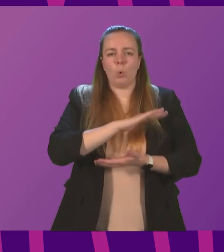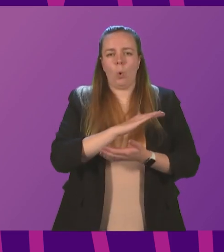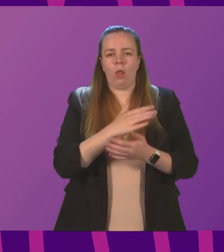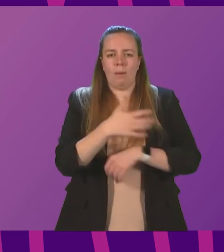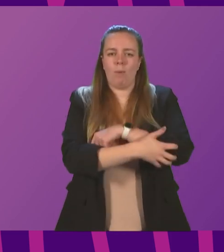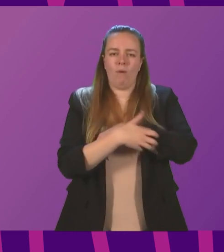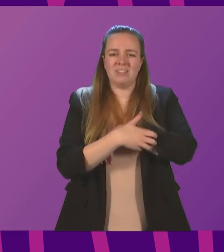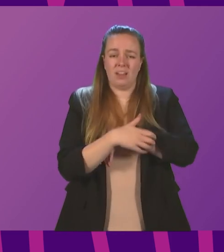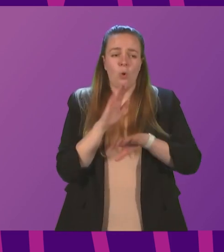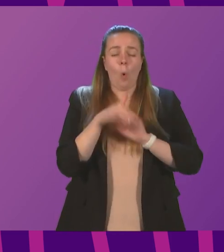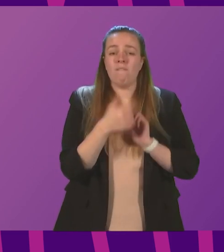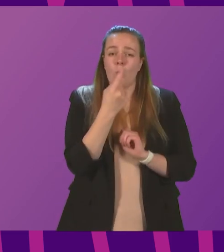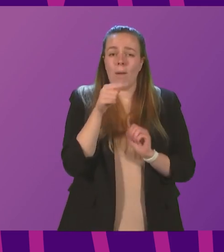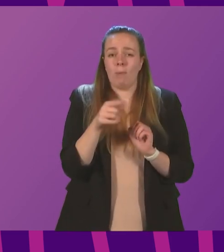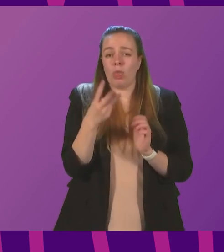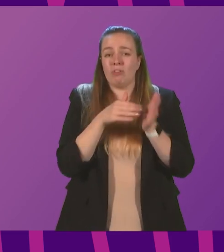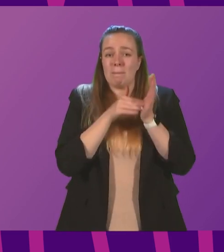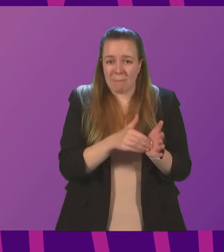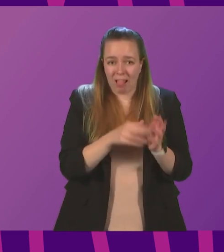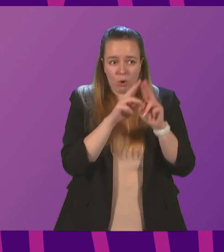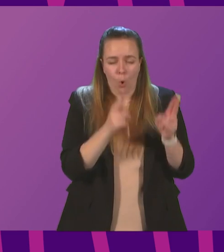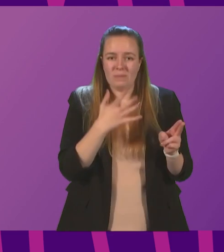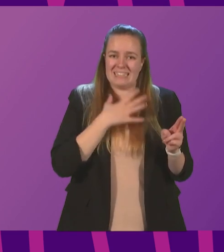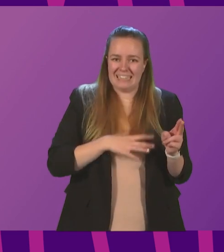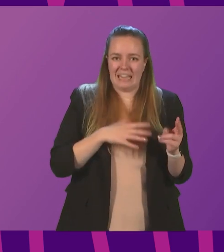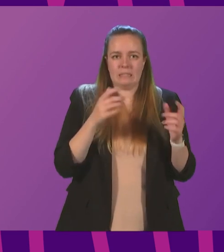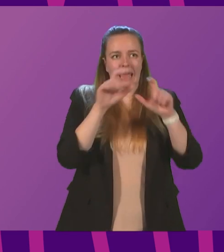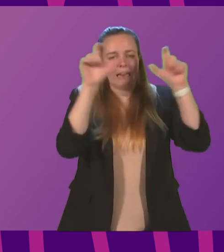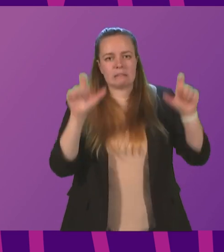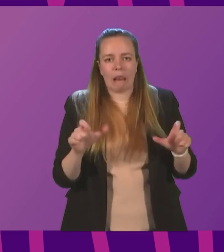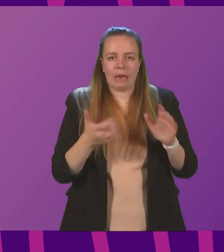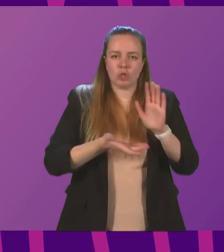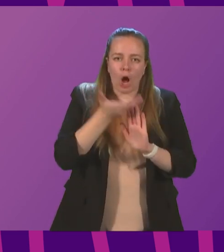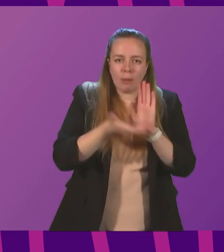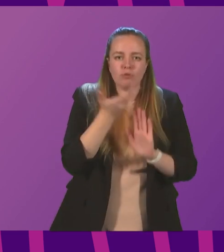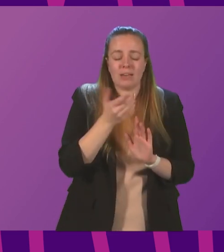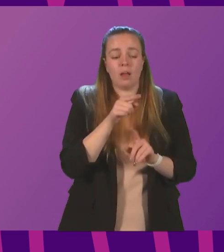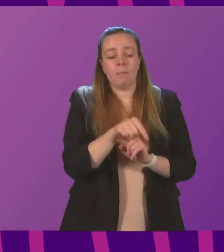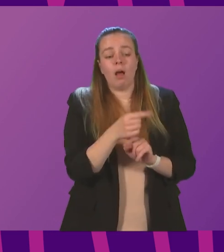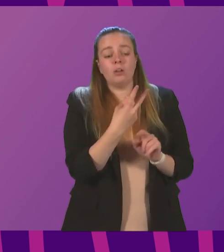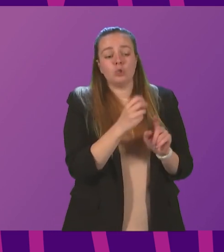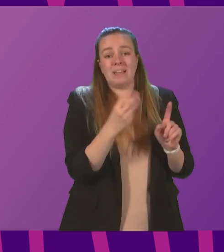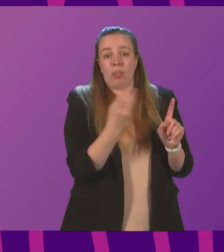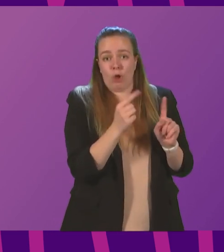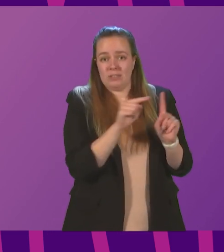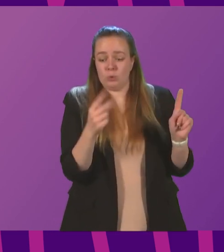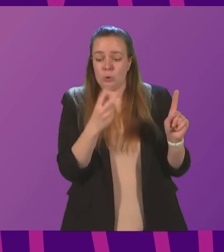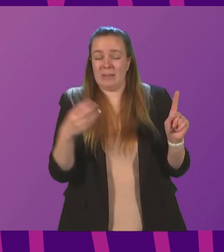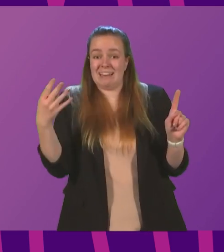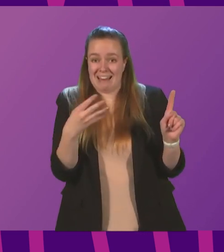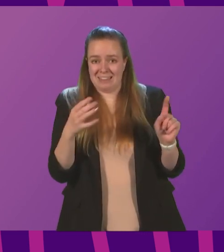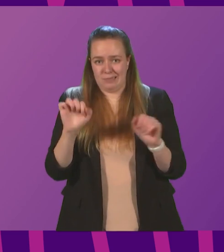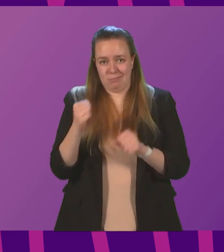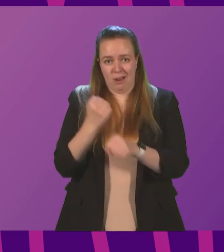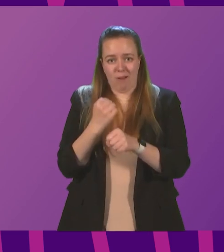1.3 million homes that need insulation or heating upgraded. But between 2013 and 2019, her government only